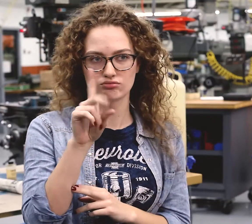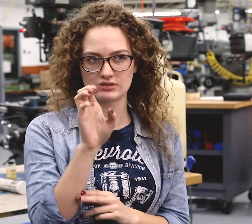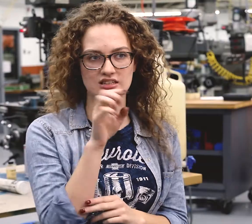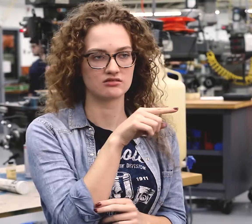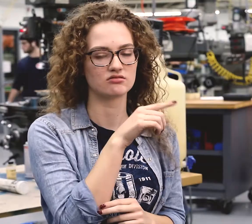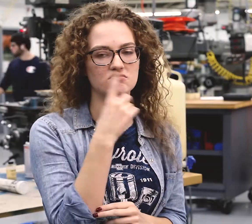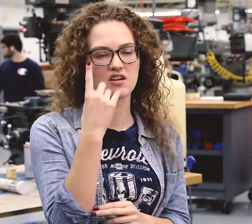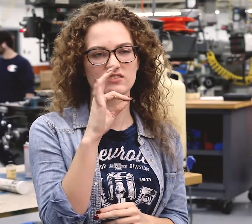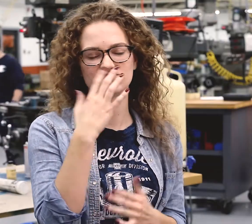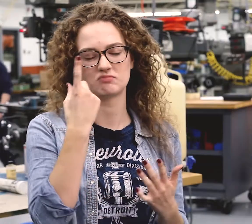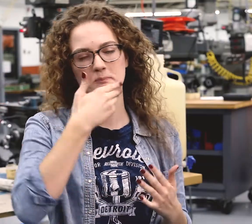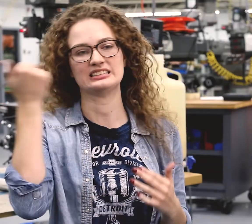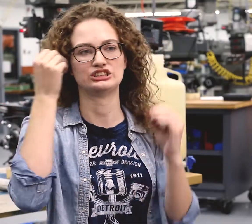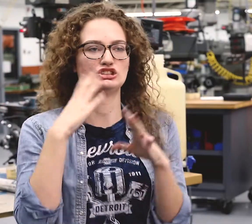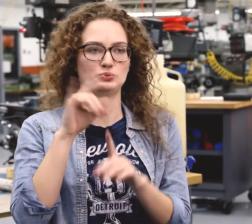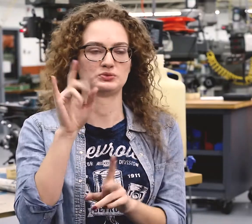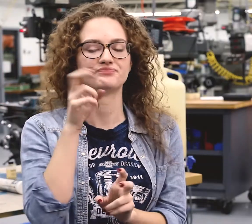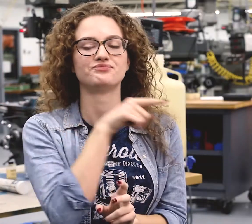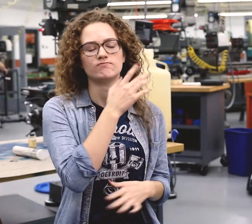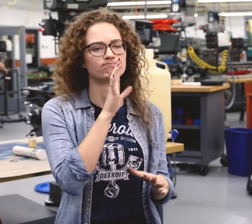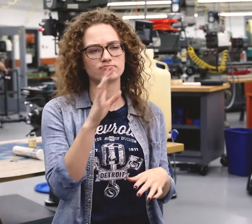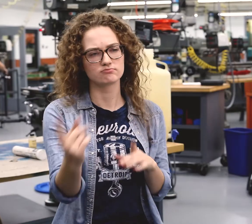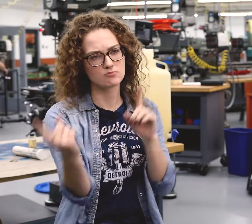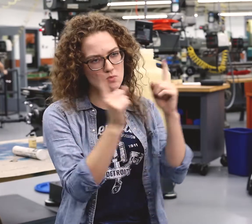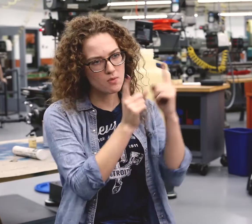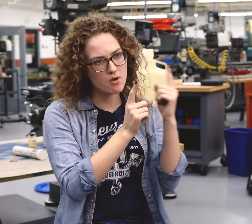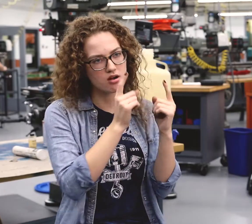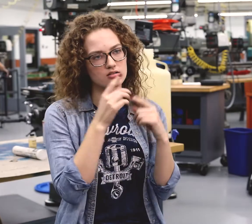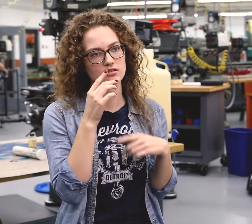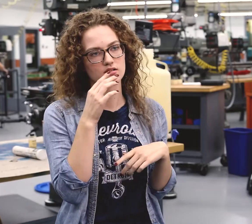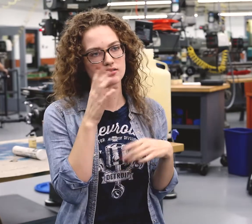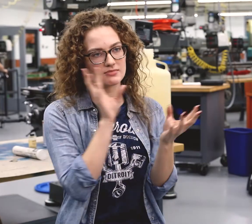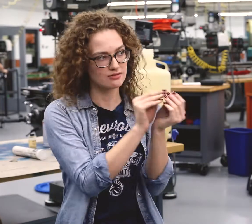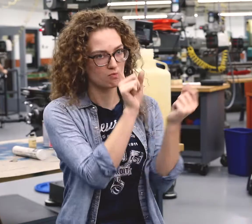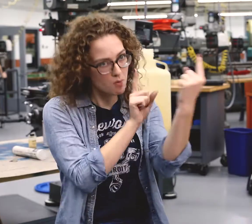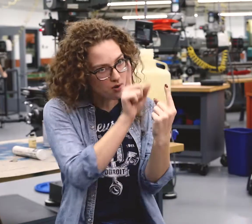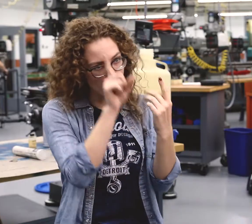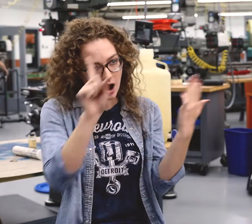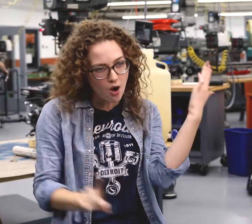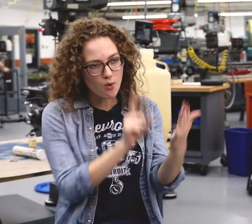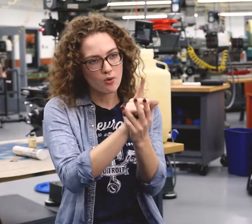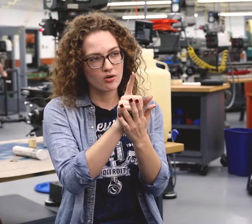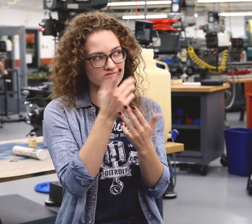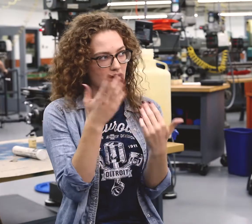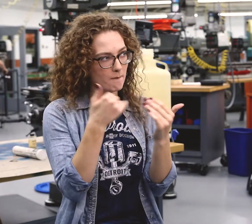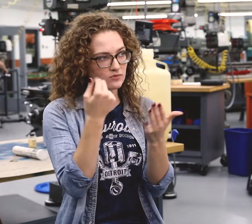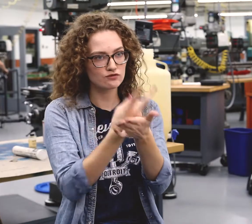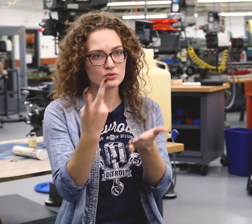I credit Dr. Lottie, a great teacher and one of the best professors at UT. He met with me one-on-one for an hour almost every